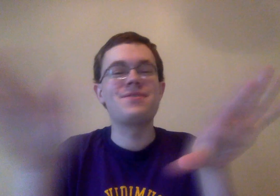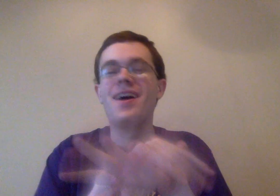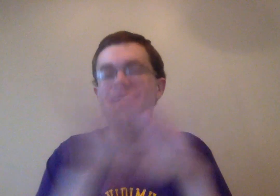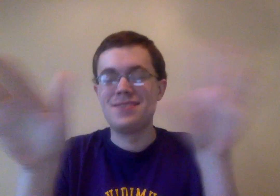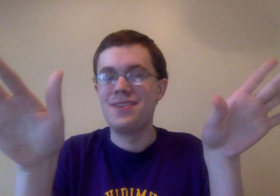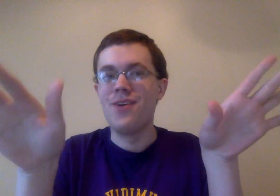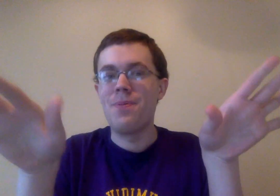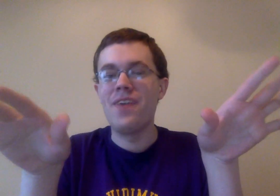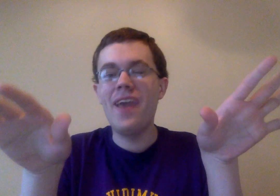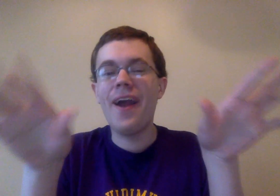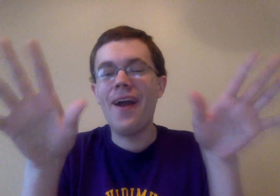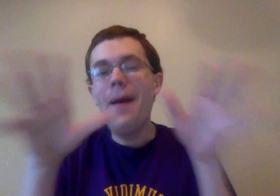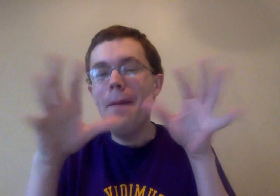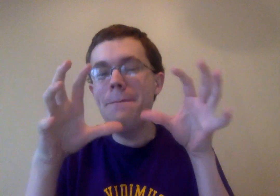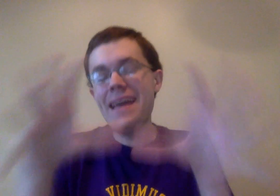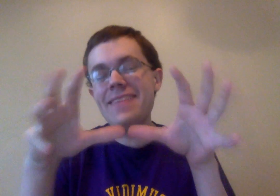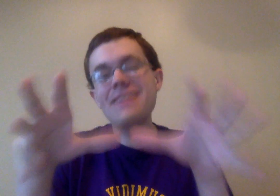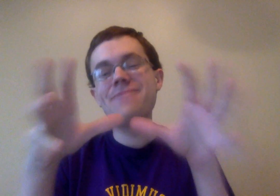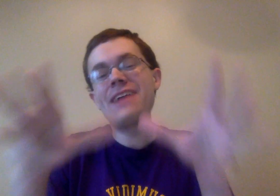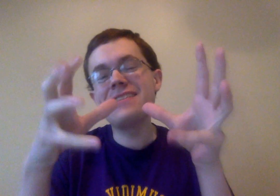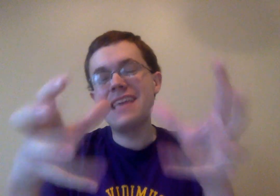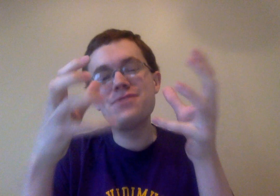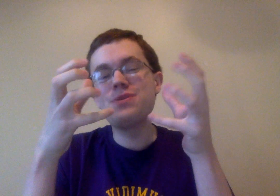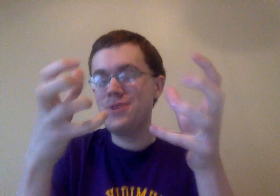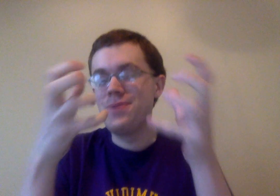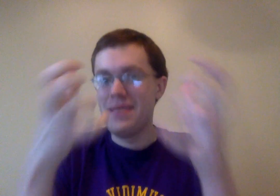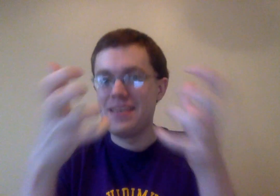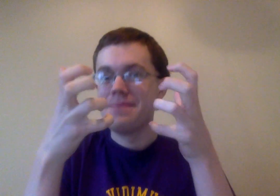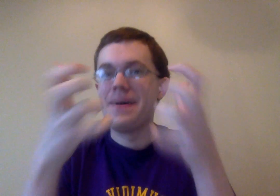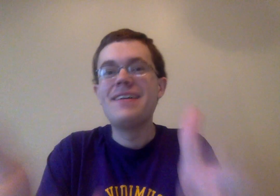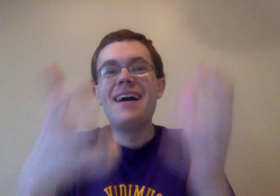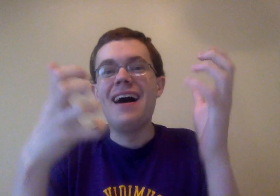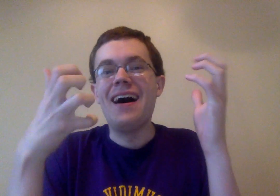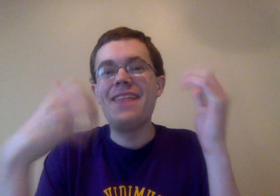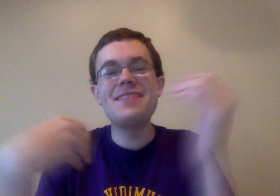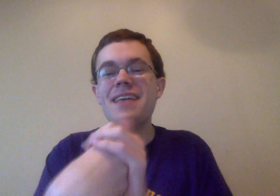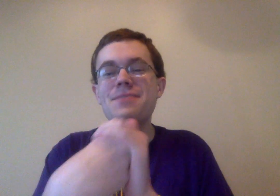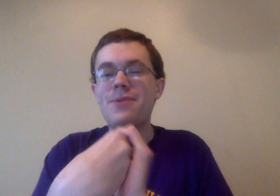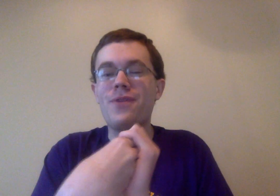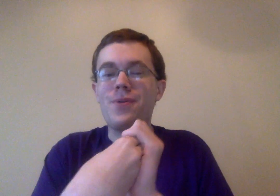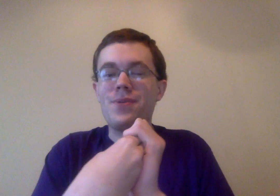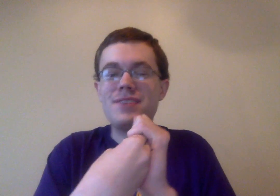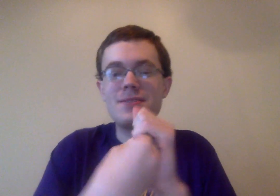or not is, you know, up in the air. But I think it's fairly safe to assume that Mitsuki is bi. Uh, that's, that's what I'm going for with this.